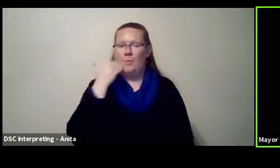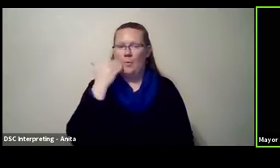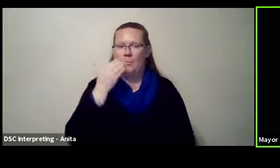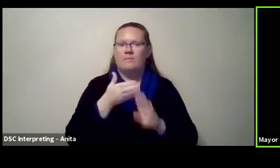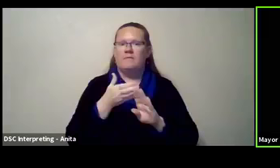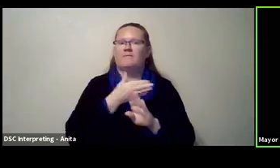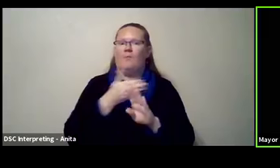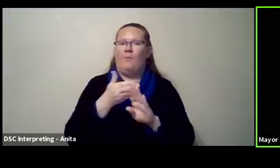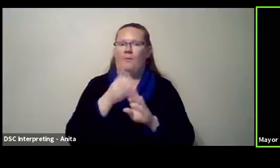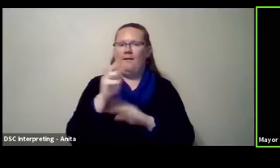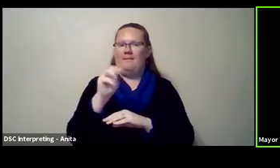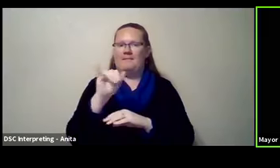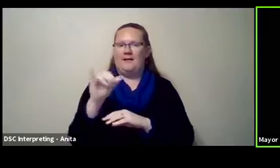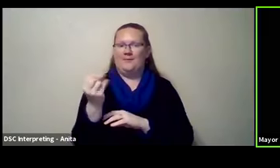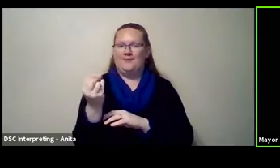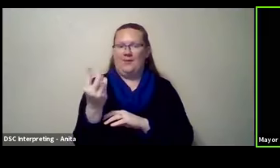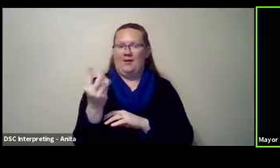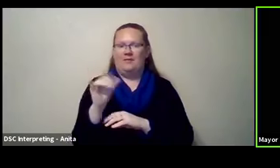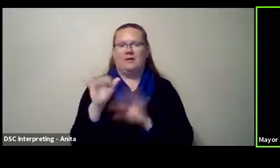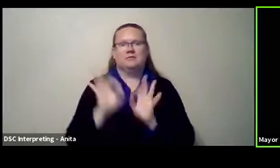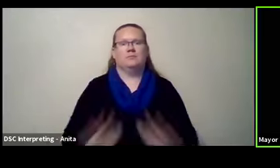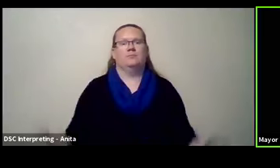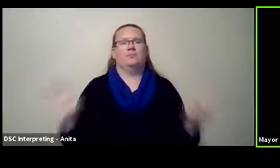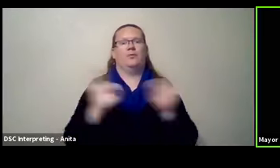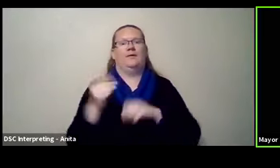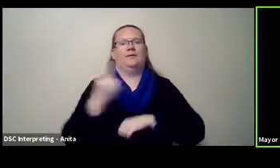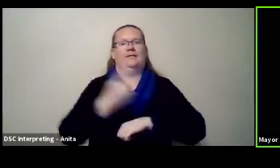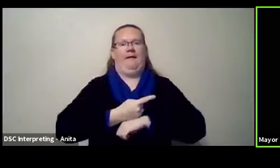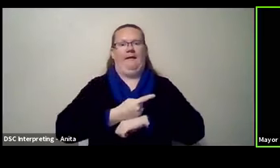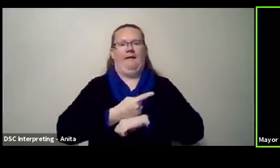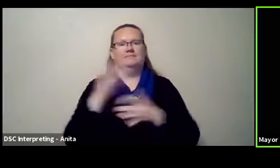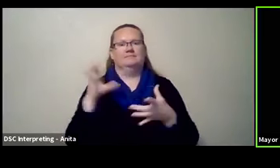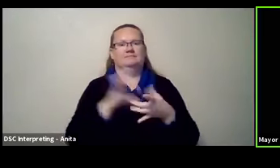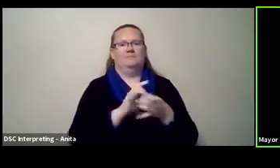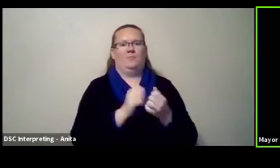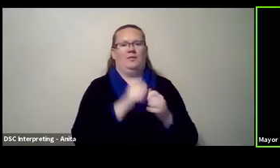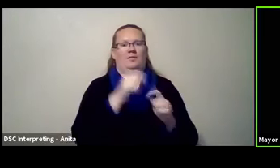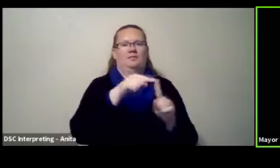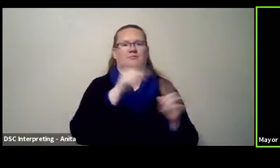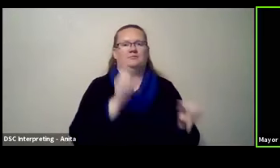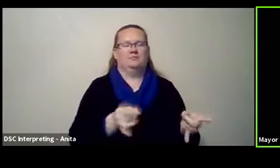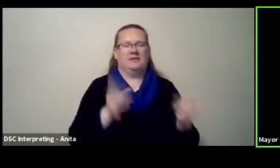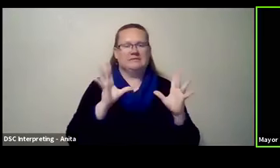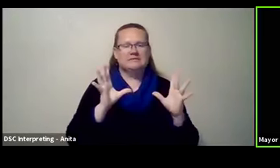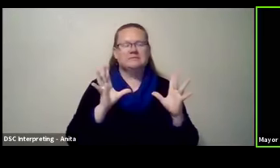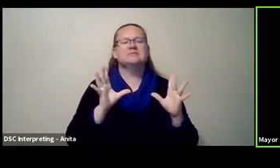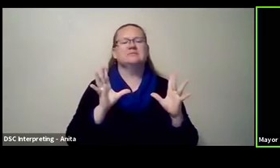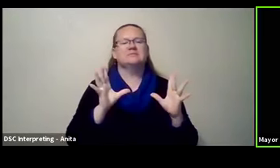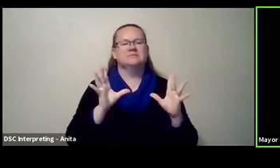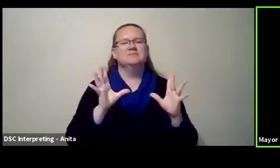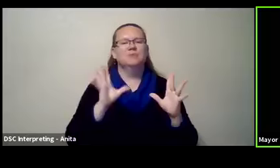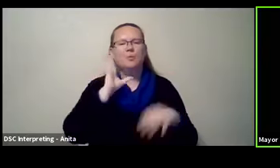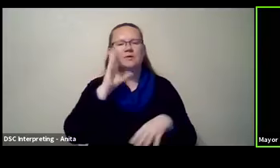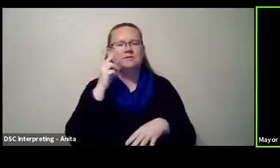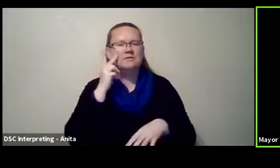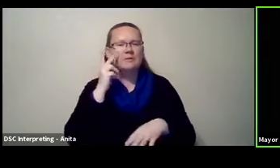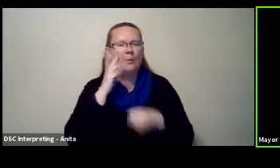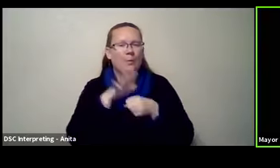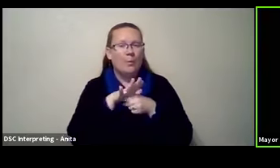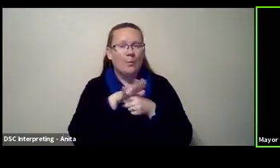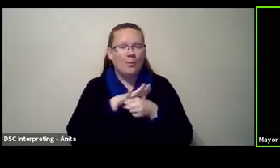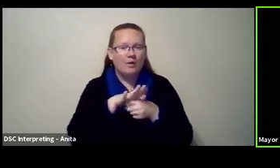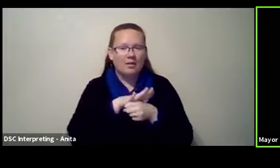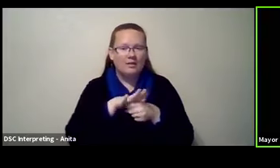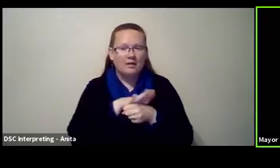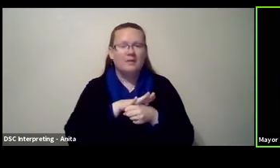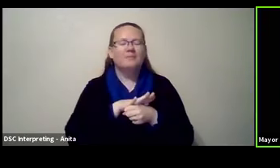really important day in the history of this, uh, crisis, at least for us locally, um, that, you know,